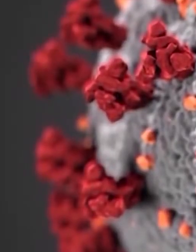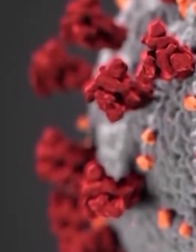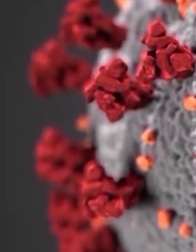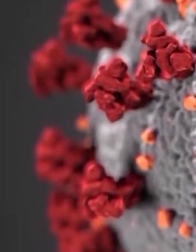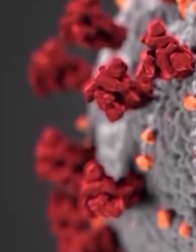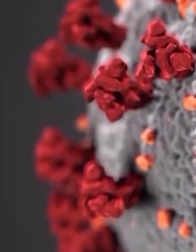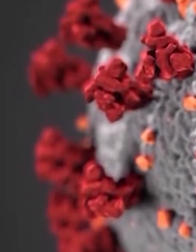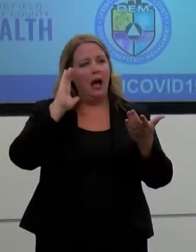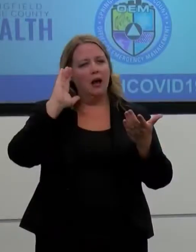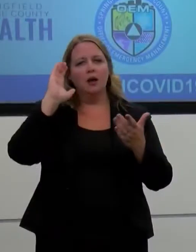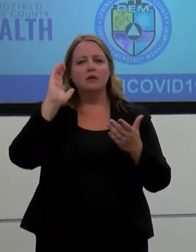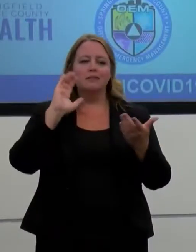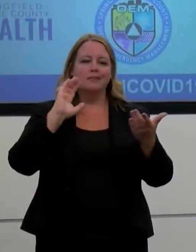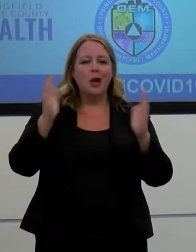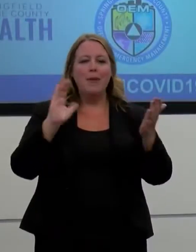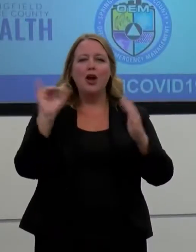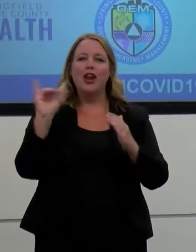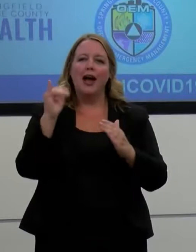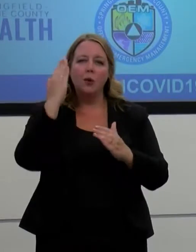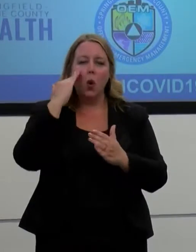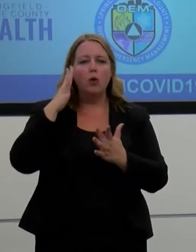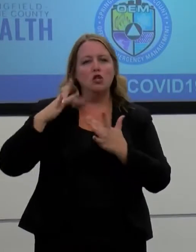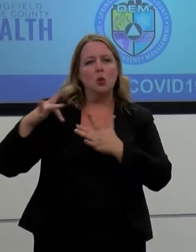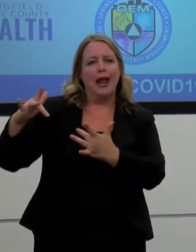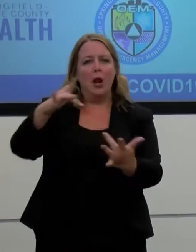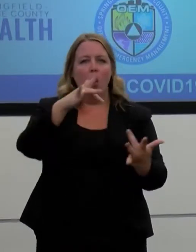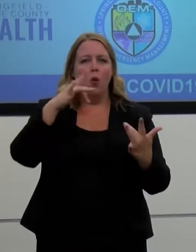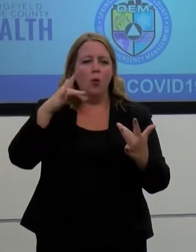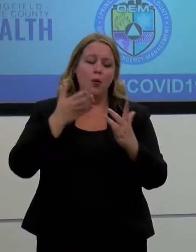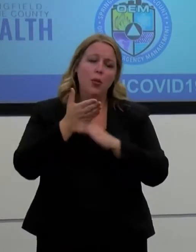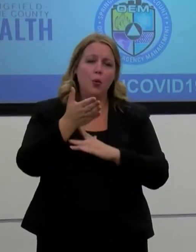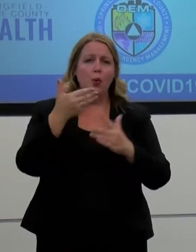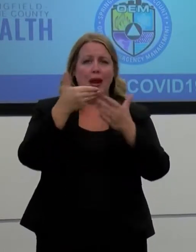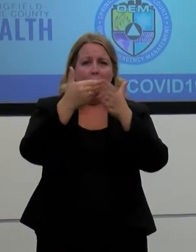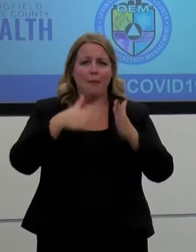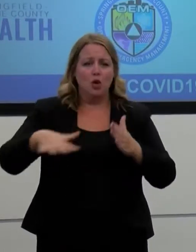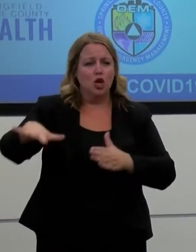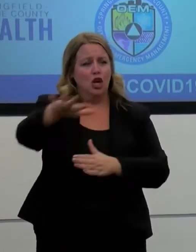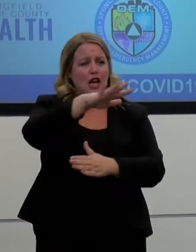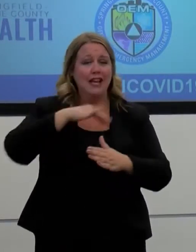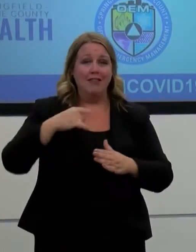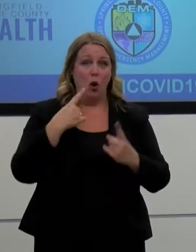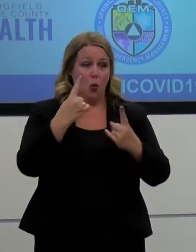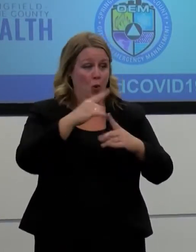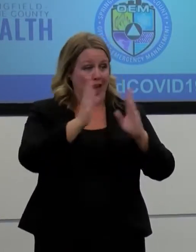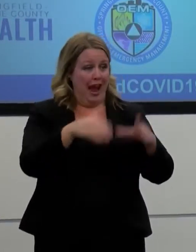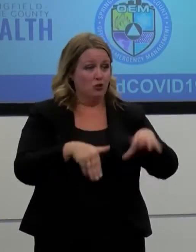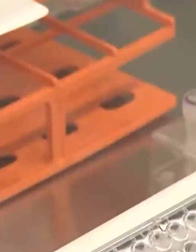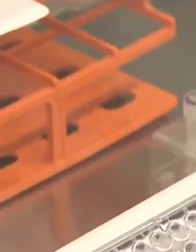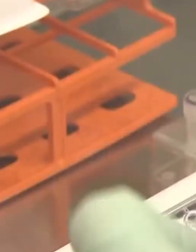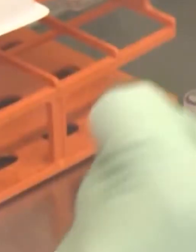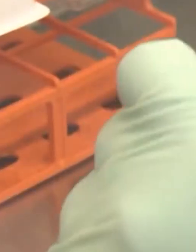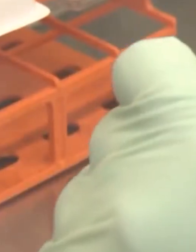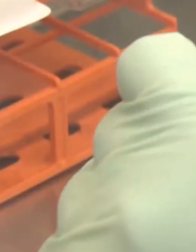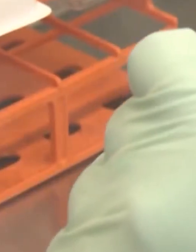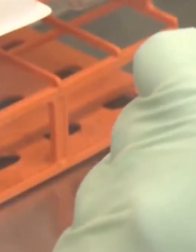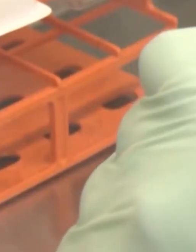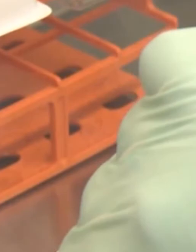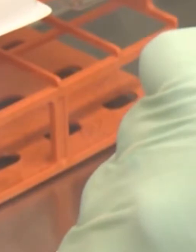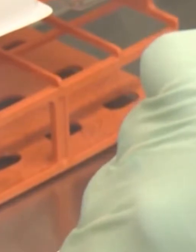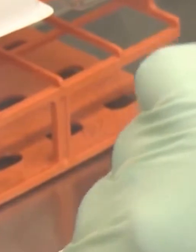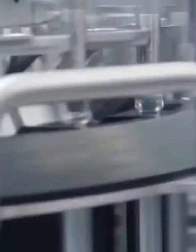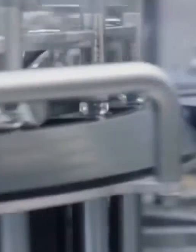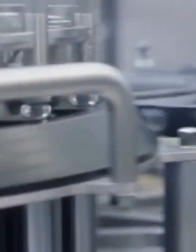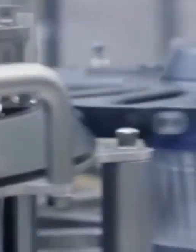tornado goes through a neighborhood. You always have that one house that hasn't been touched, but you'll have another house that's off of its foundation.